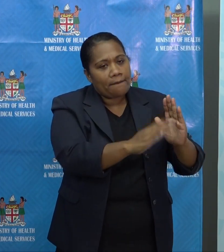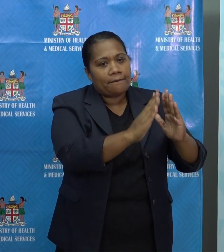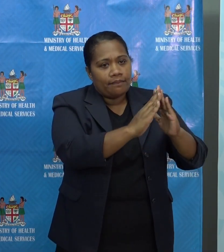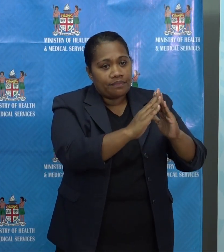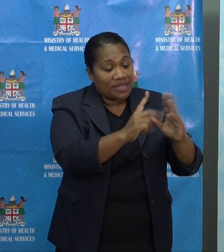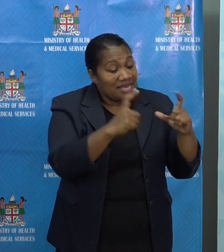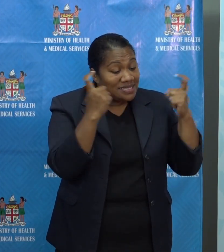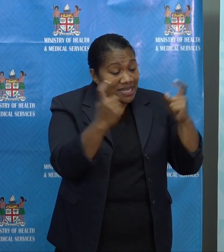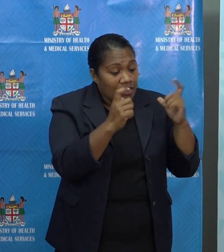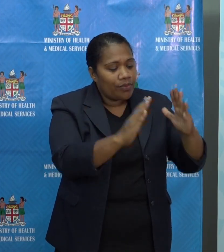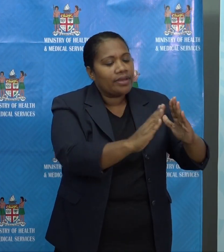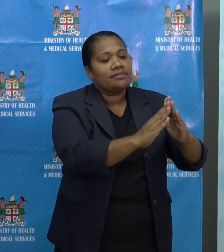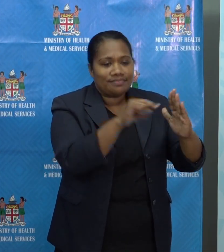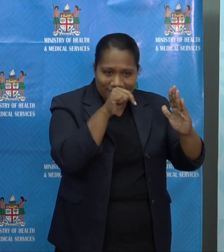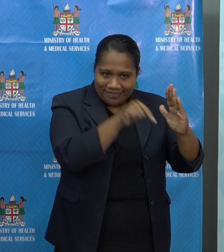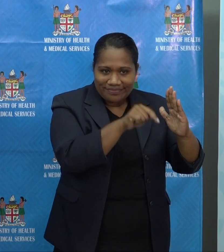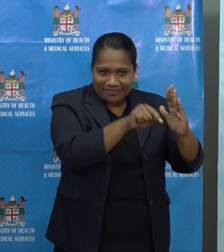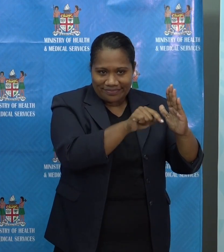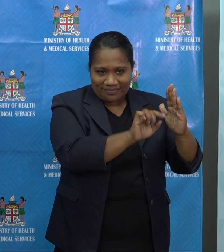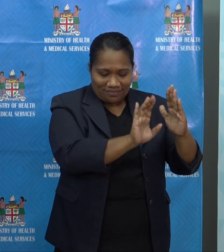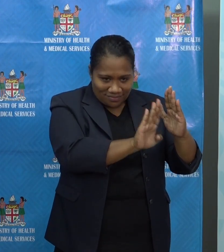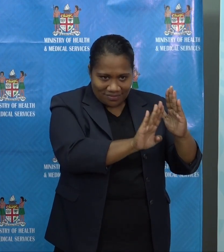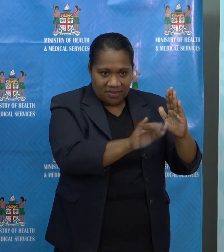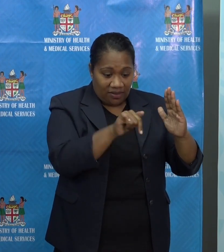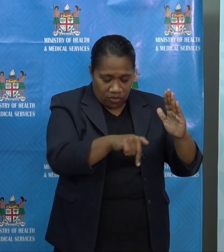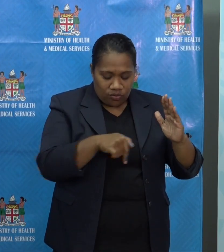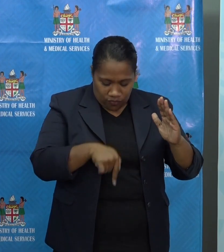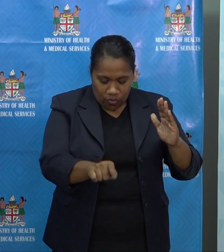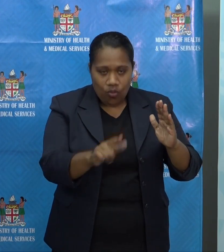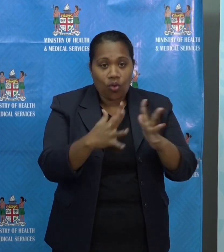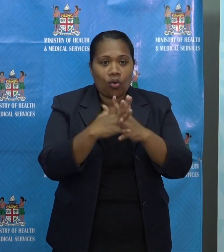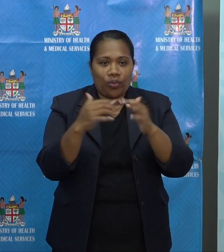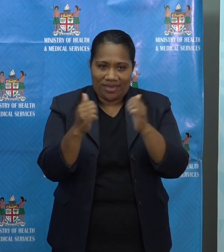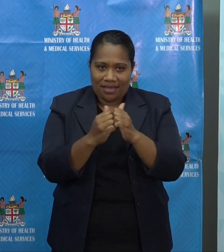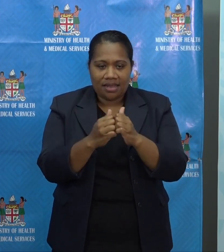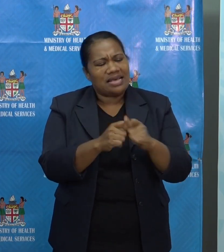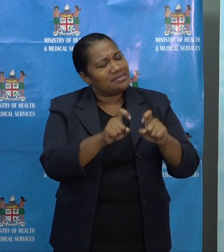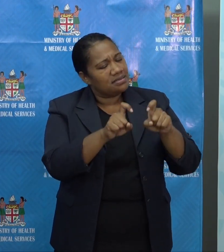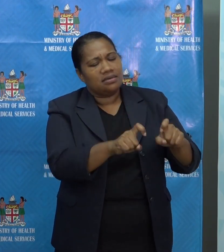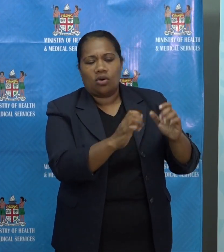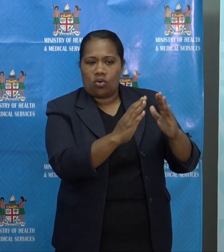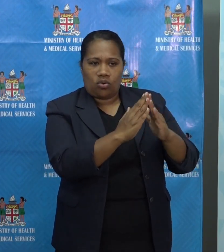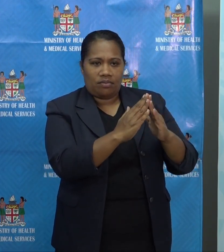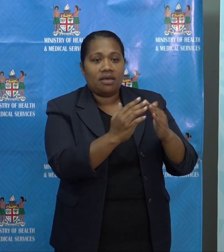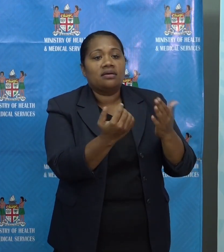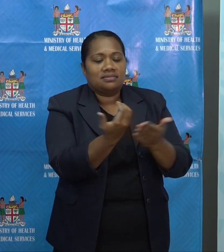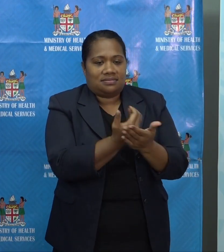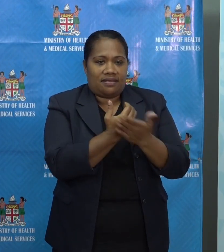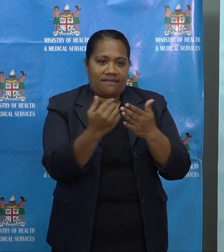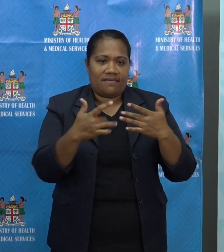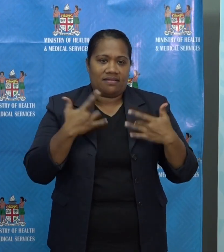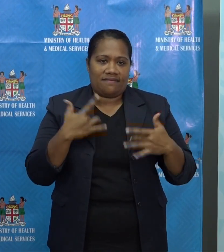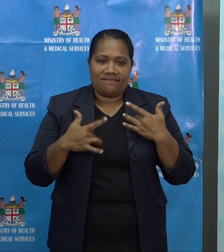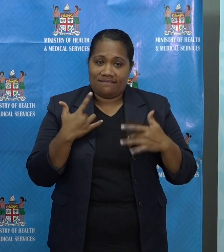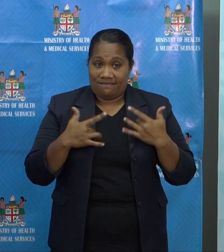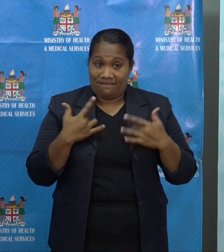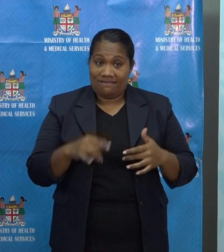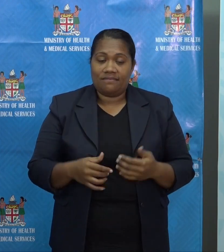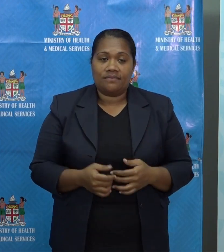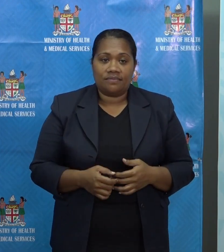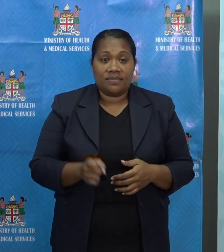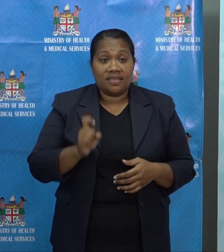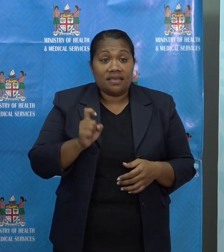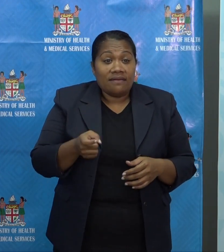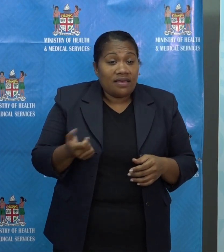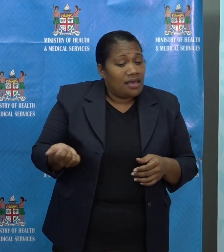celebrate with household members within your home this weekend, stay home, and save lives. If there is any message